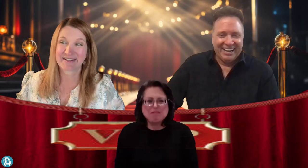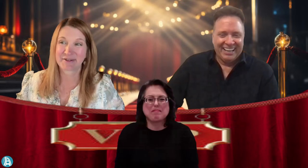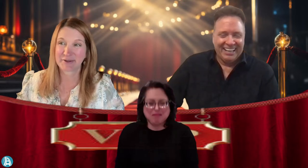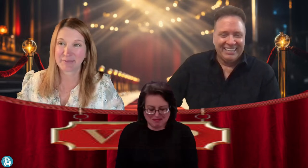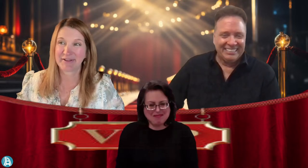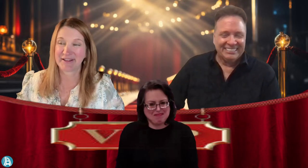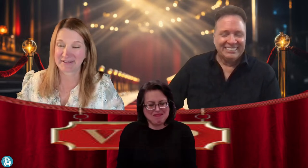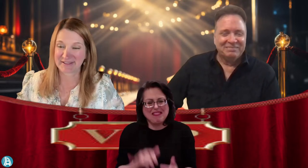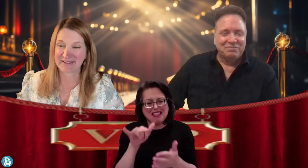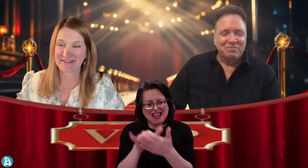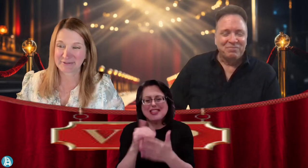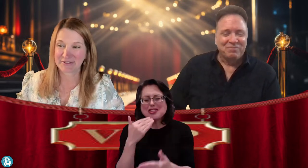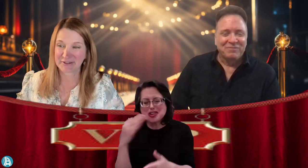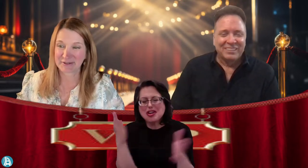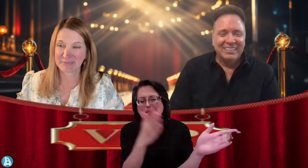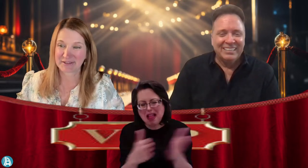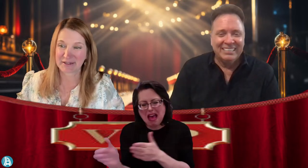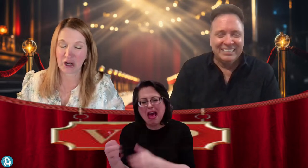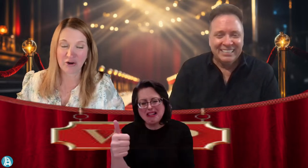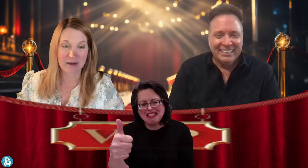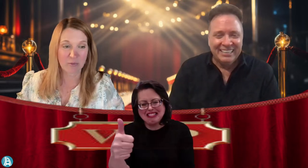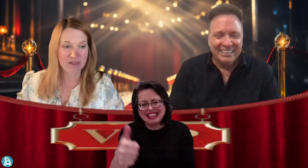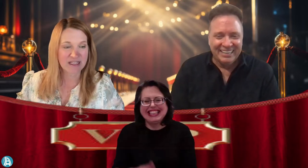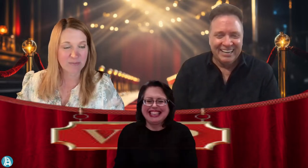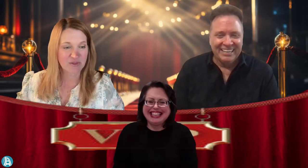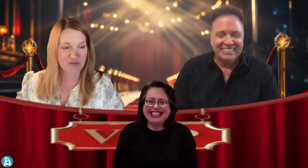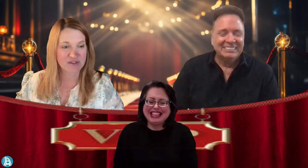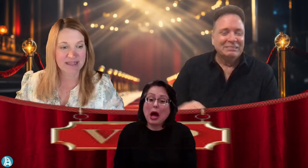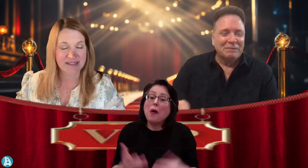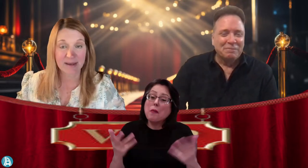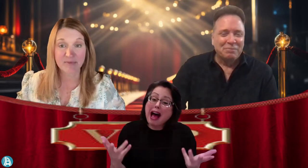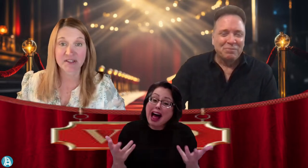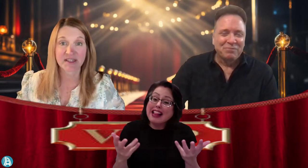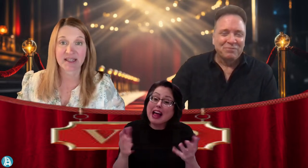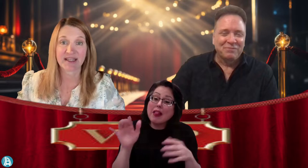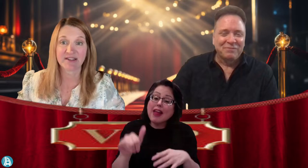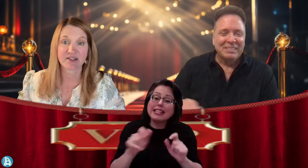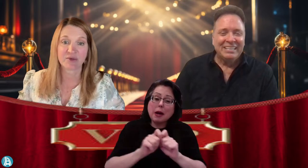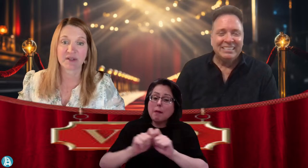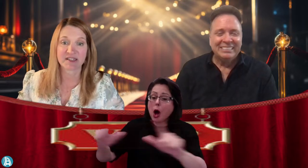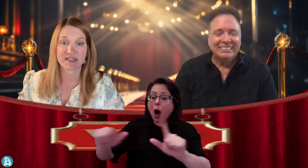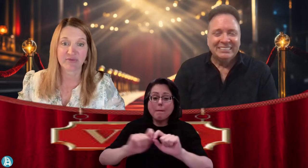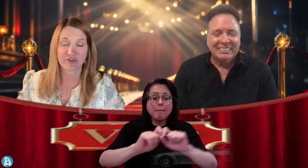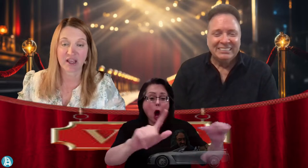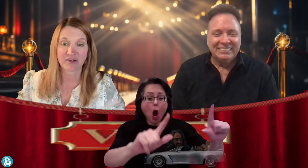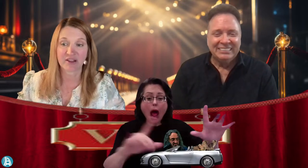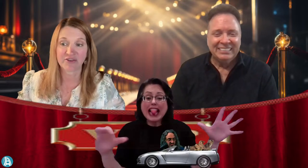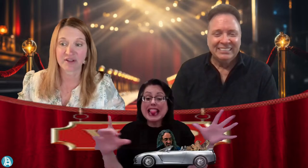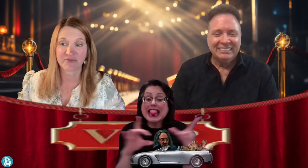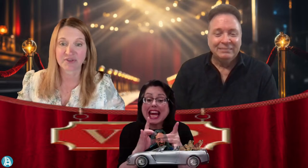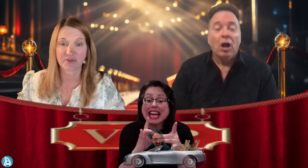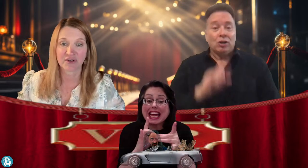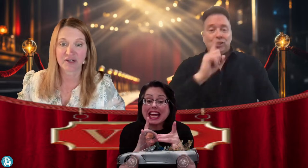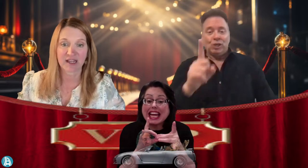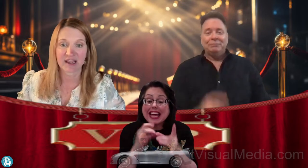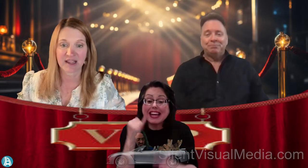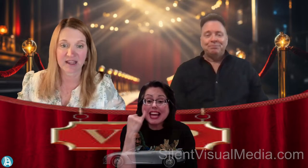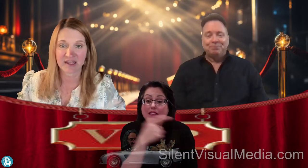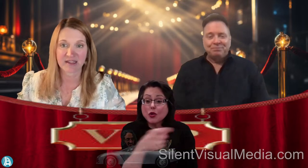is a good plan. That is a really good plan. All right. Well, let's put those links up just in case you want to see for Not Another Deaf Story and